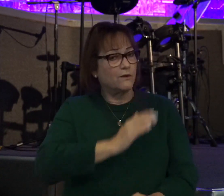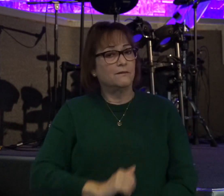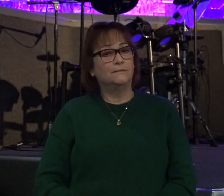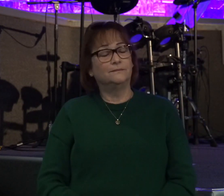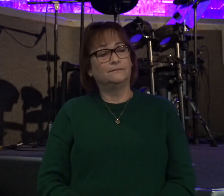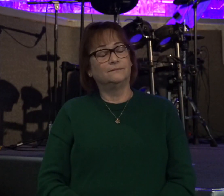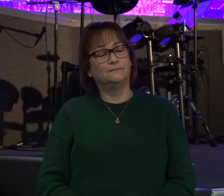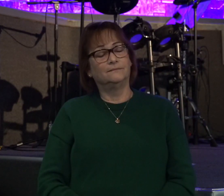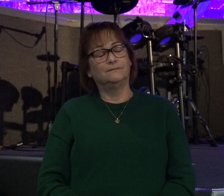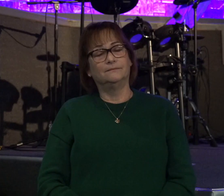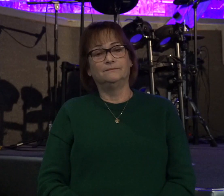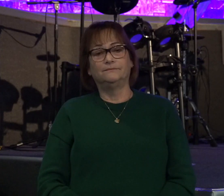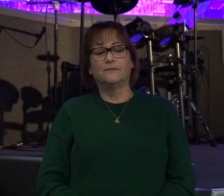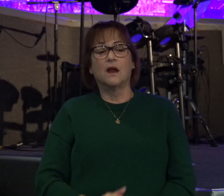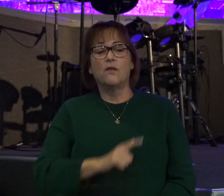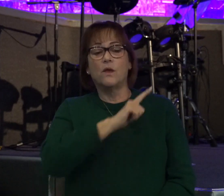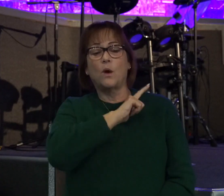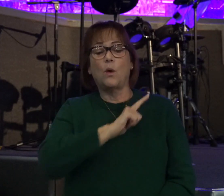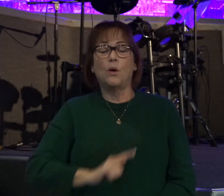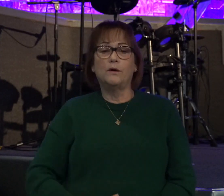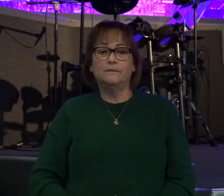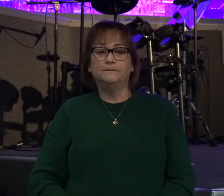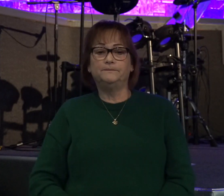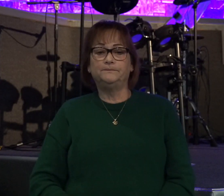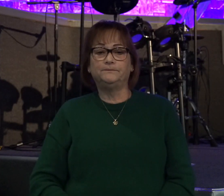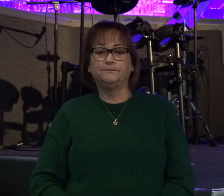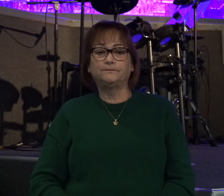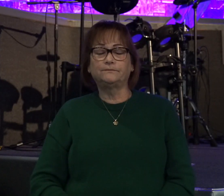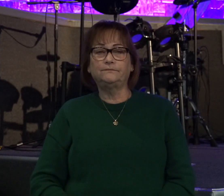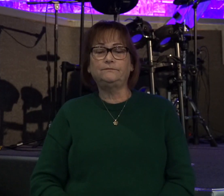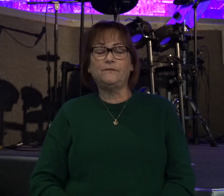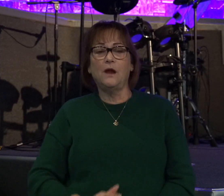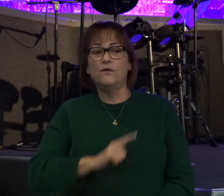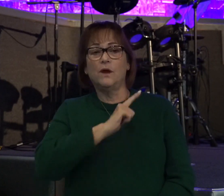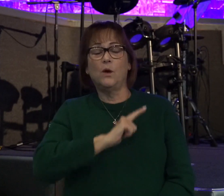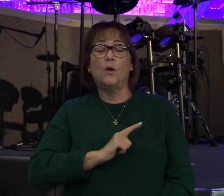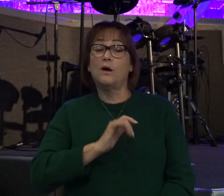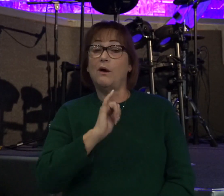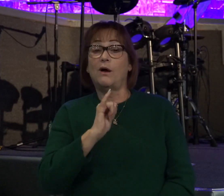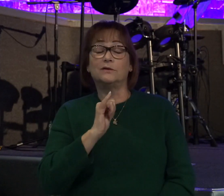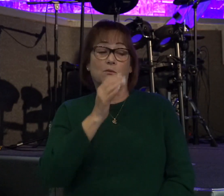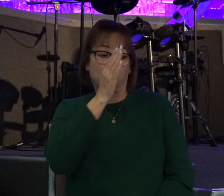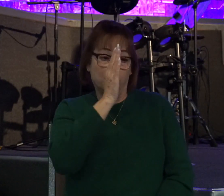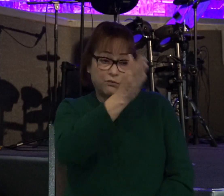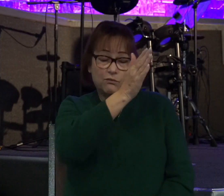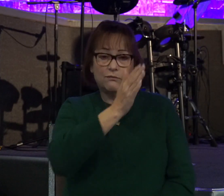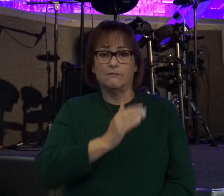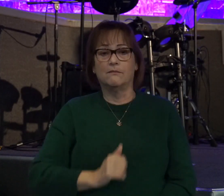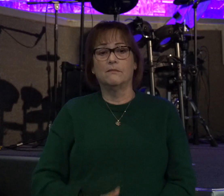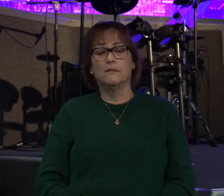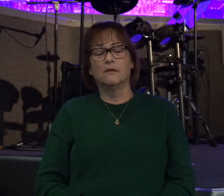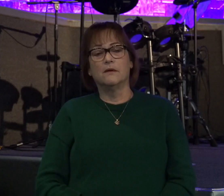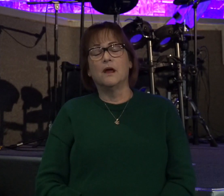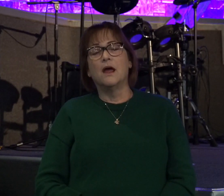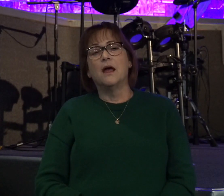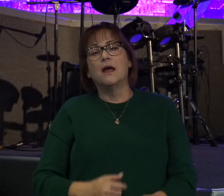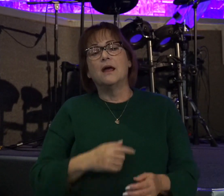And the Lord lets her have it as well. Take a look at verse 21. So David said to Michal,